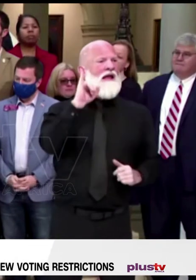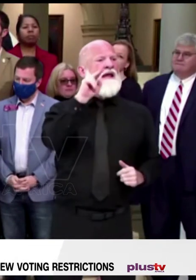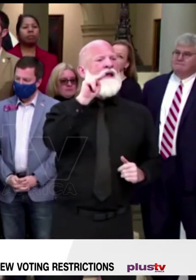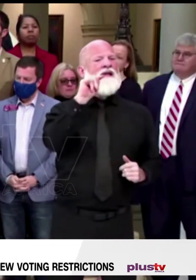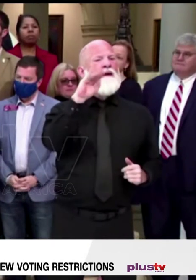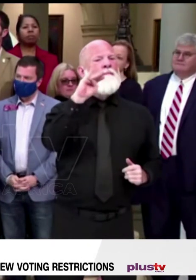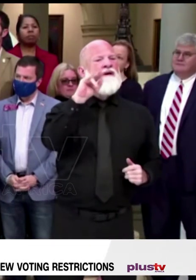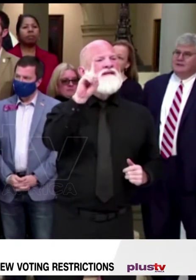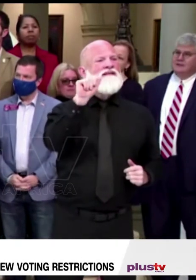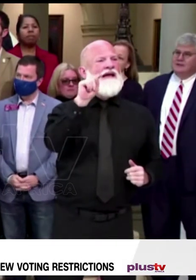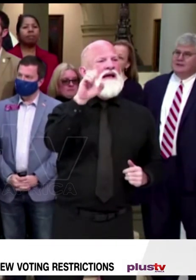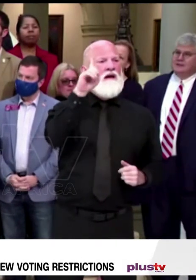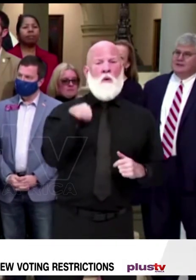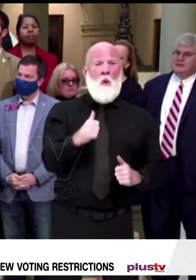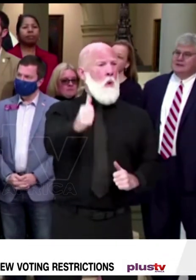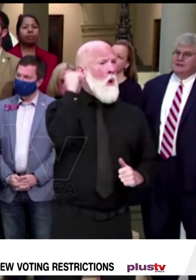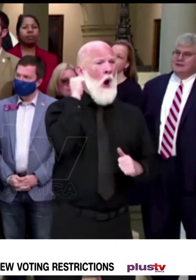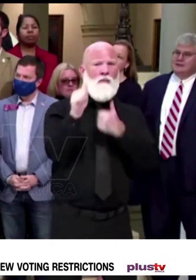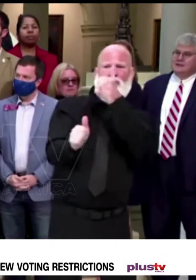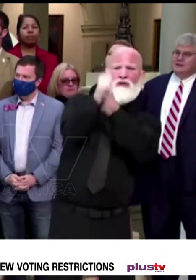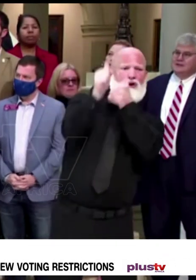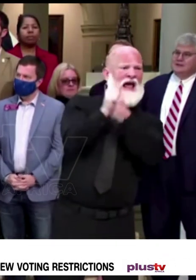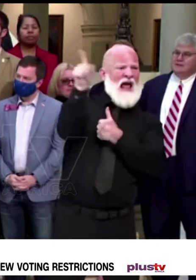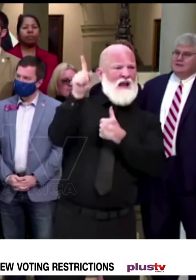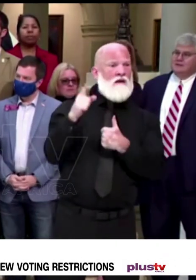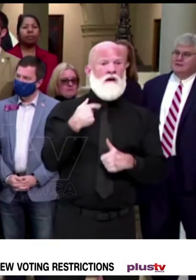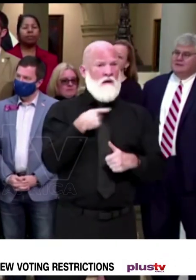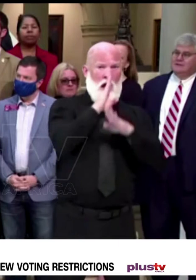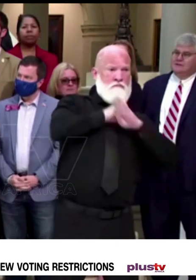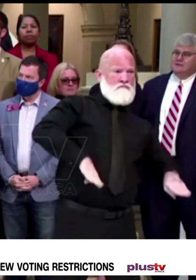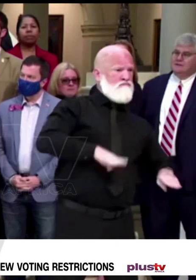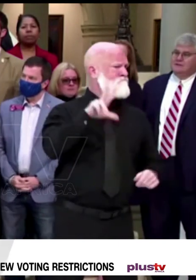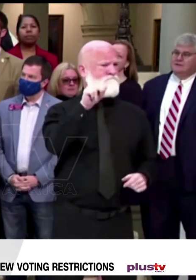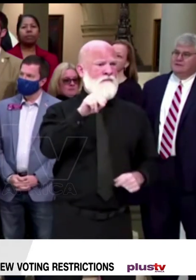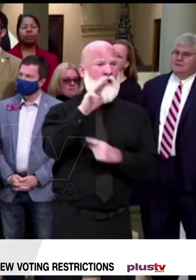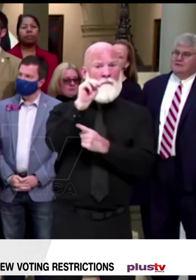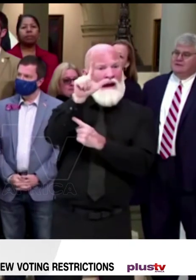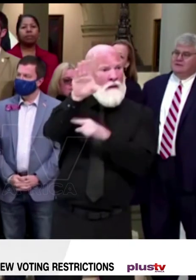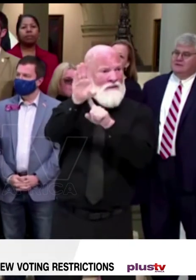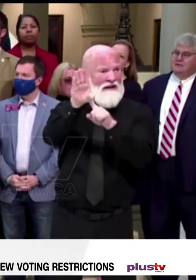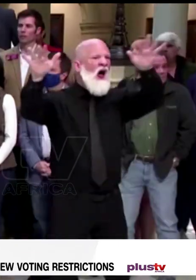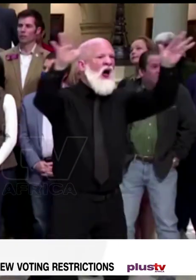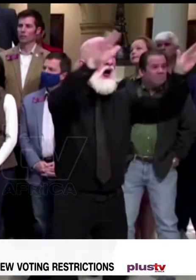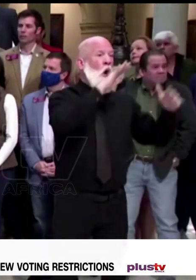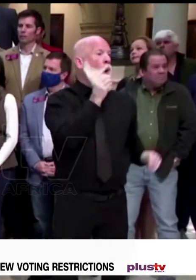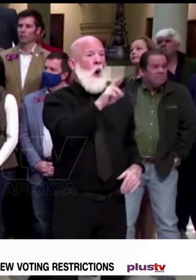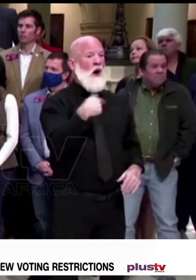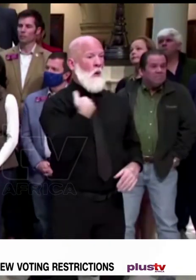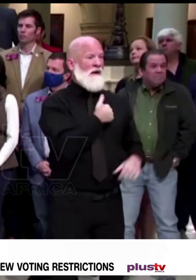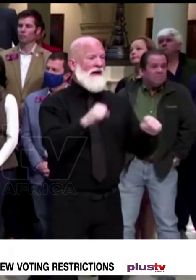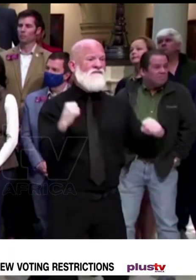in line. The voting law faces legal challenges from civil rights groups and others who say it aims to suppress